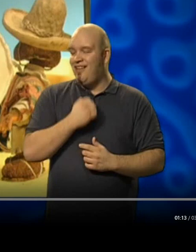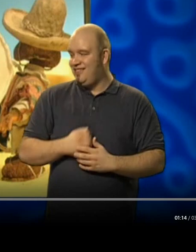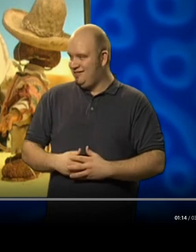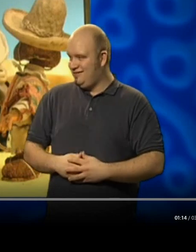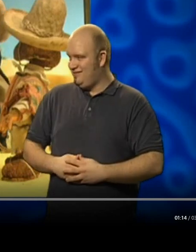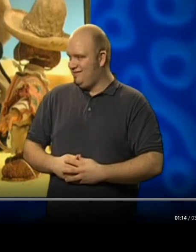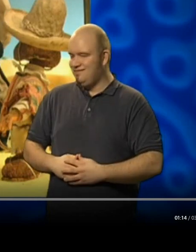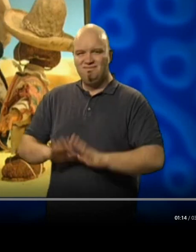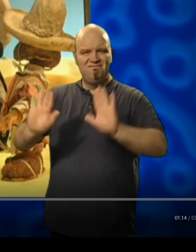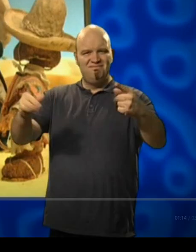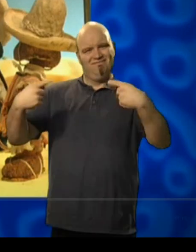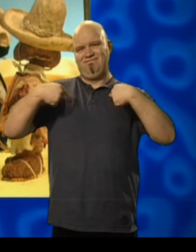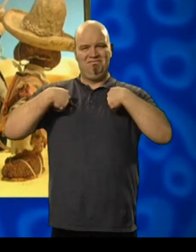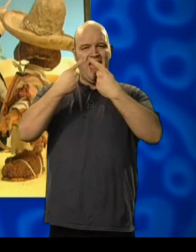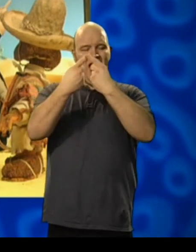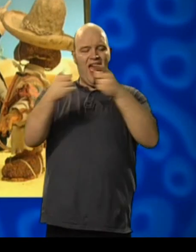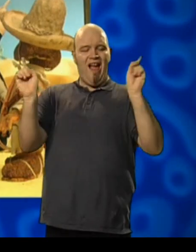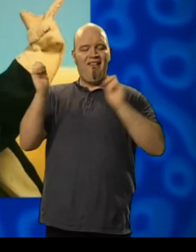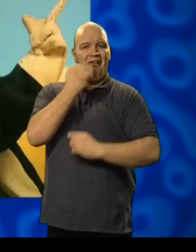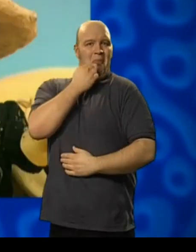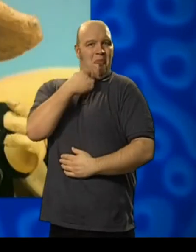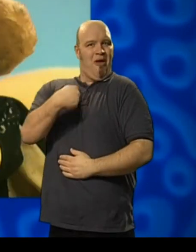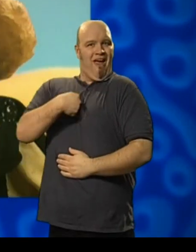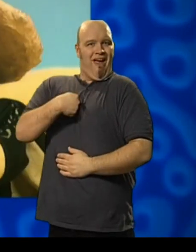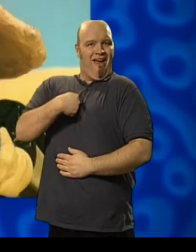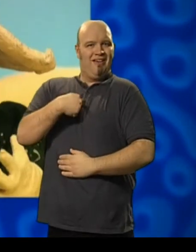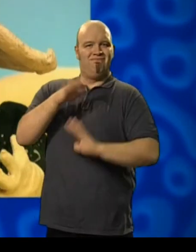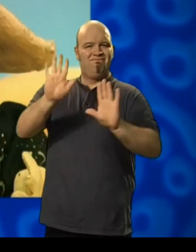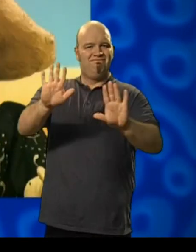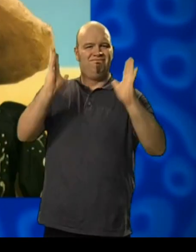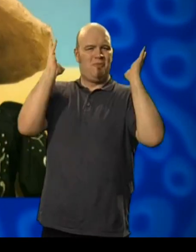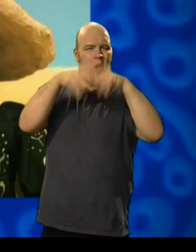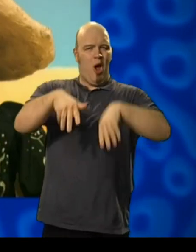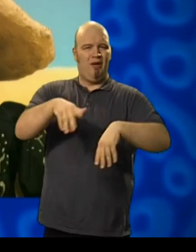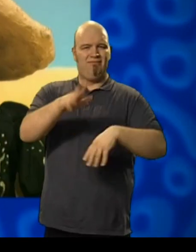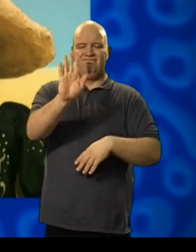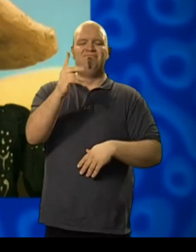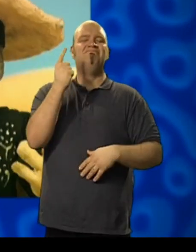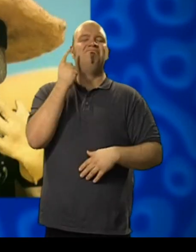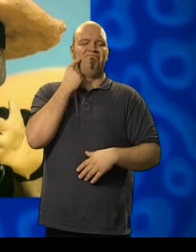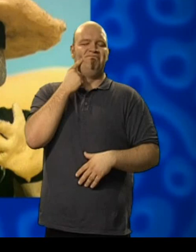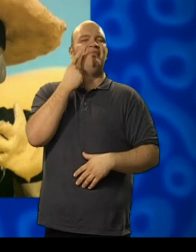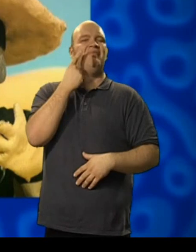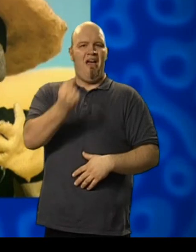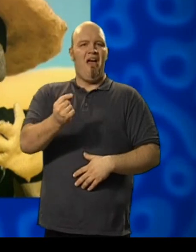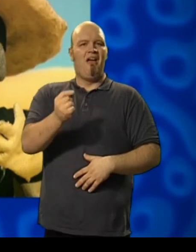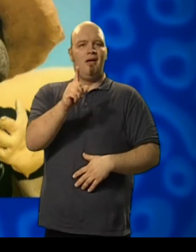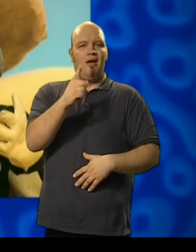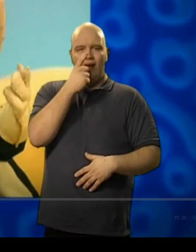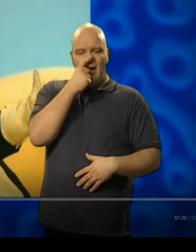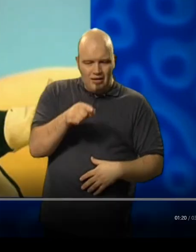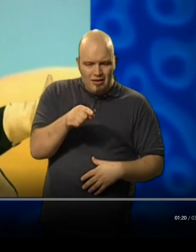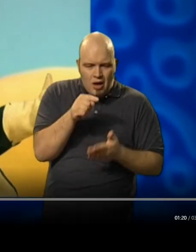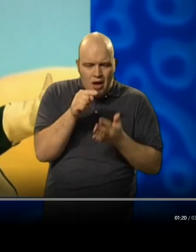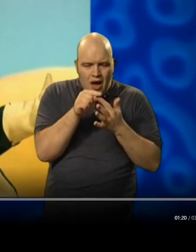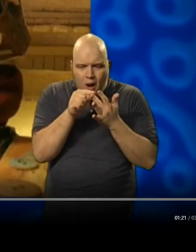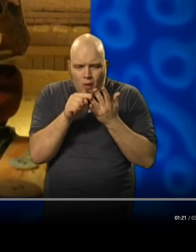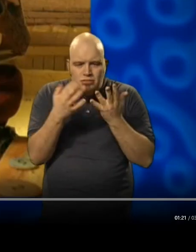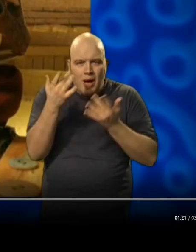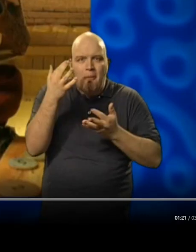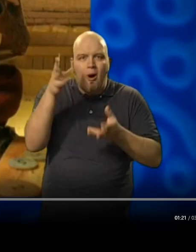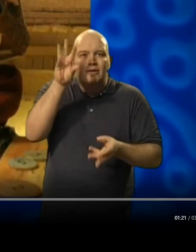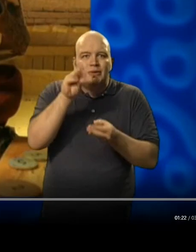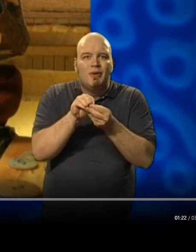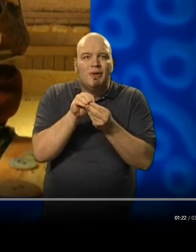Yes, it is I, El Nombre. Don't worry, girls. It's all in hand. We'll count the coins, then see the band.